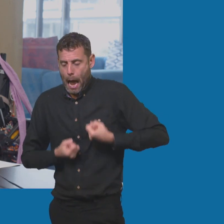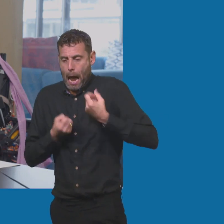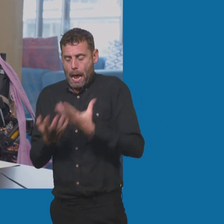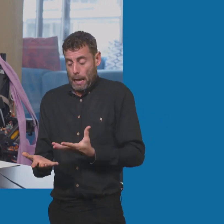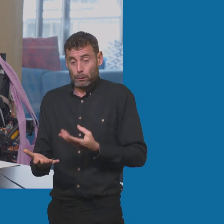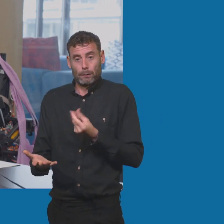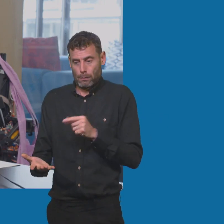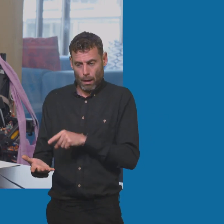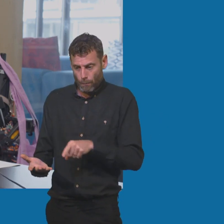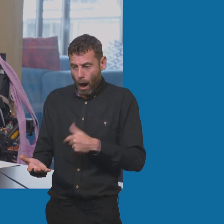kind of same